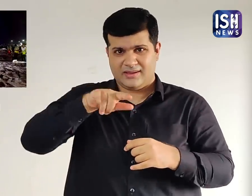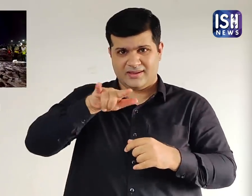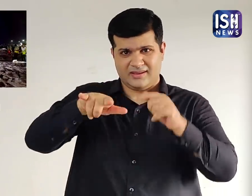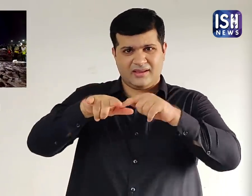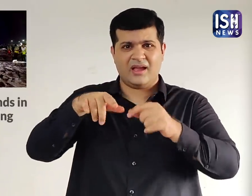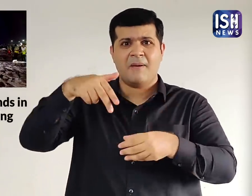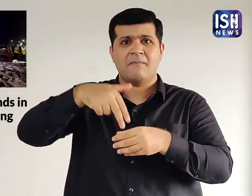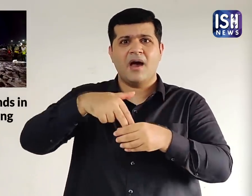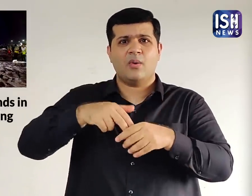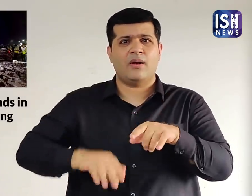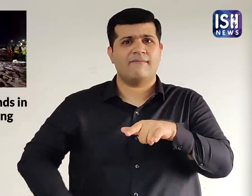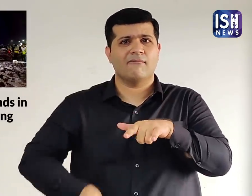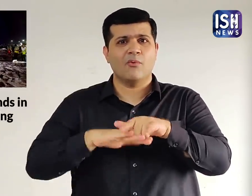flight's fuel tank was full.